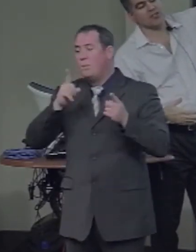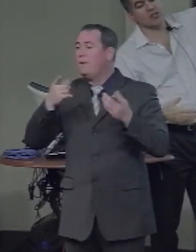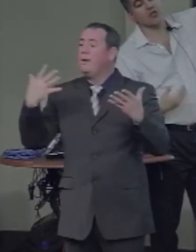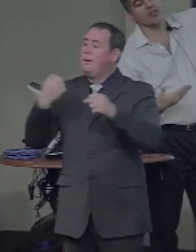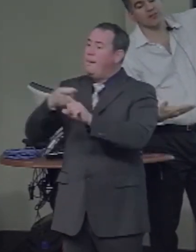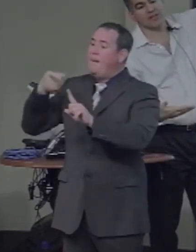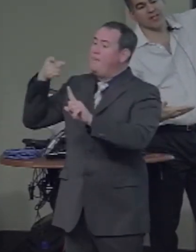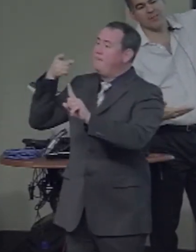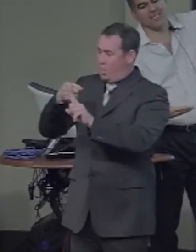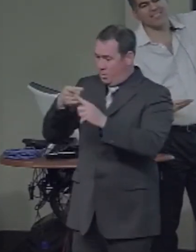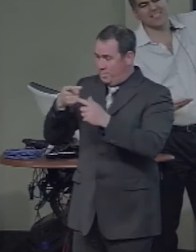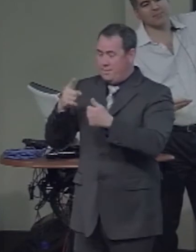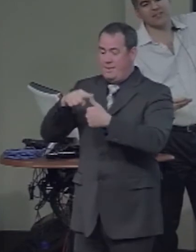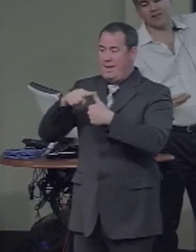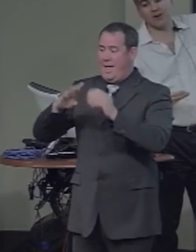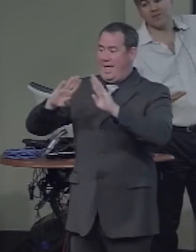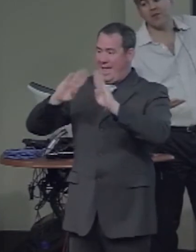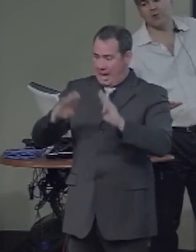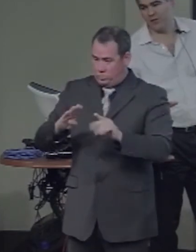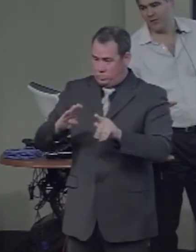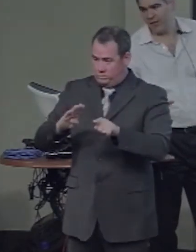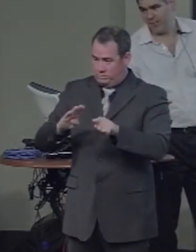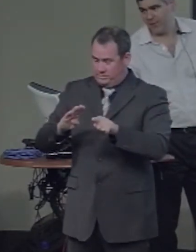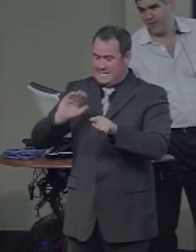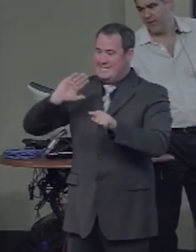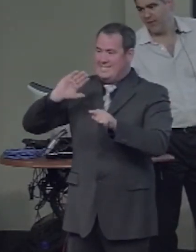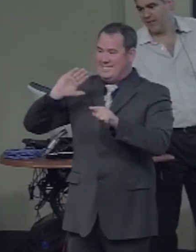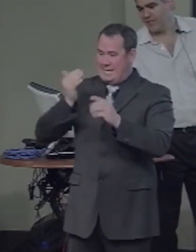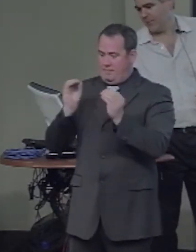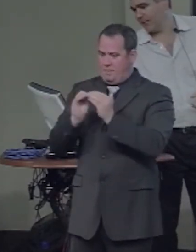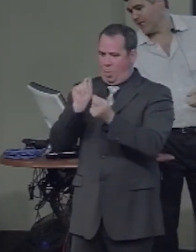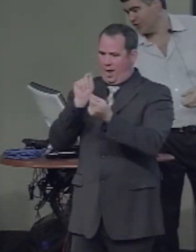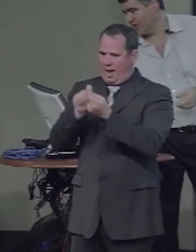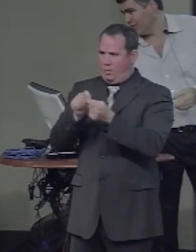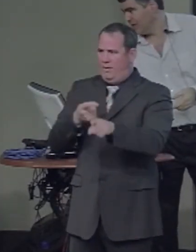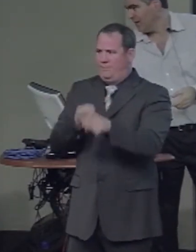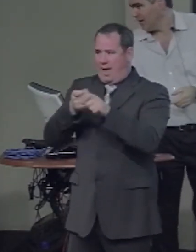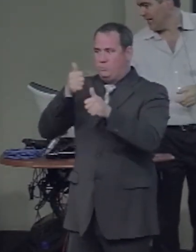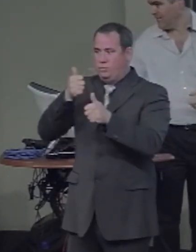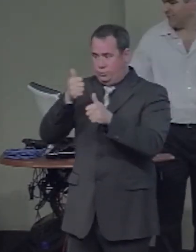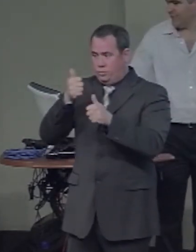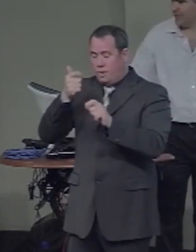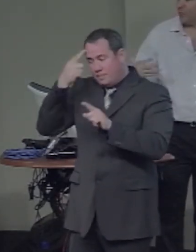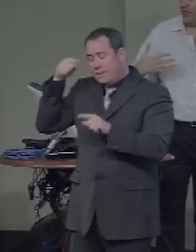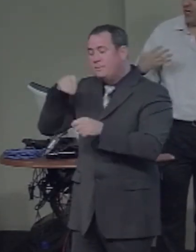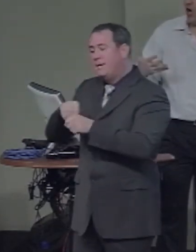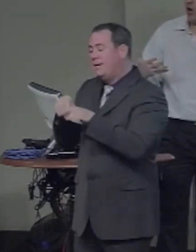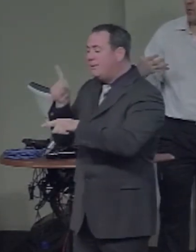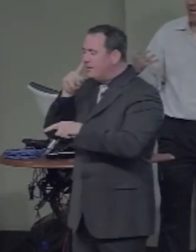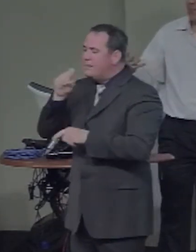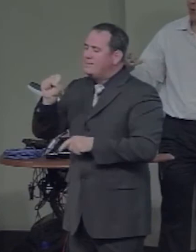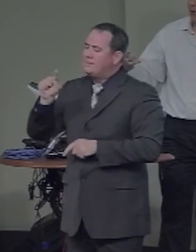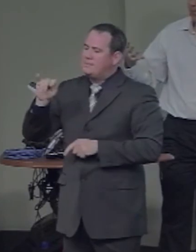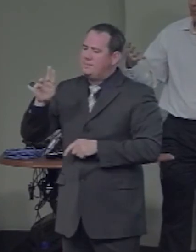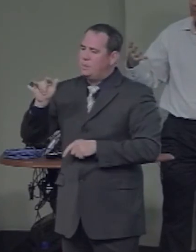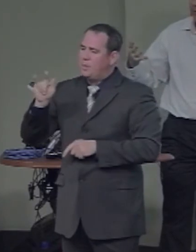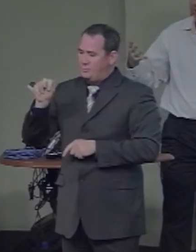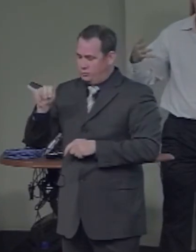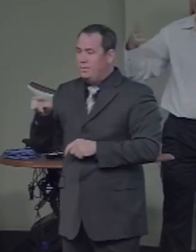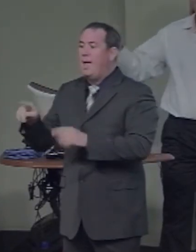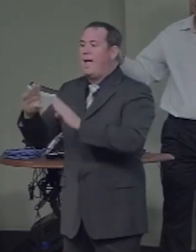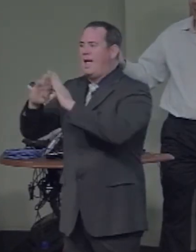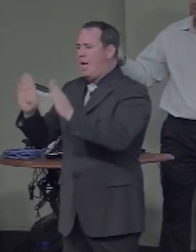earlier to come in is simply there are fewer of them in the simulation. The idea is, we know many more,